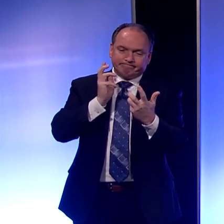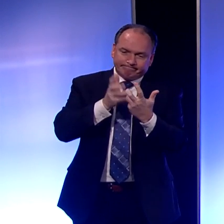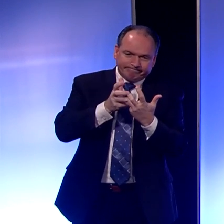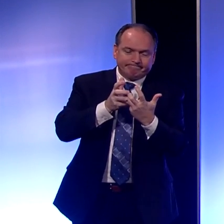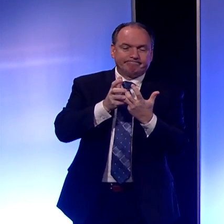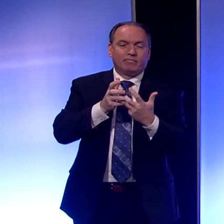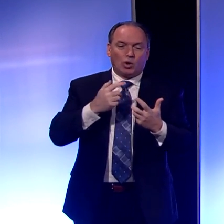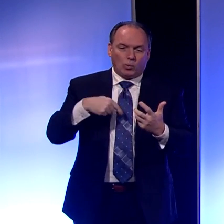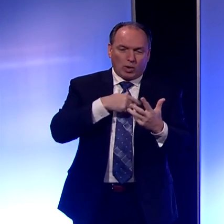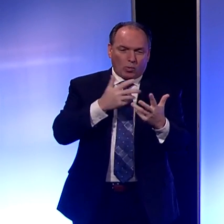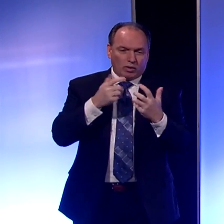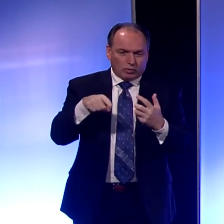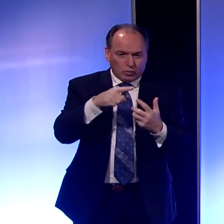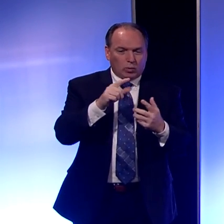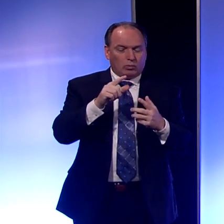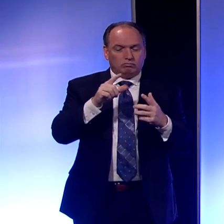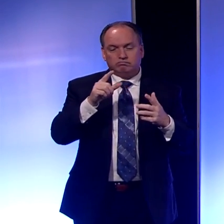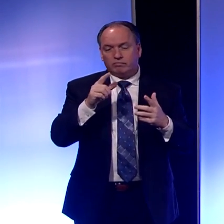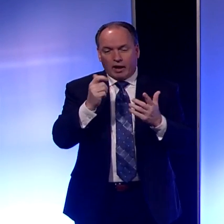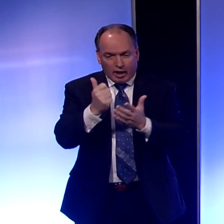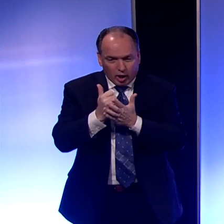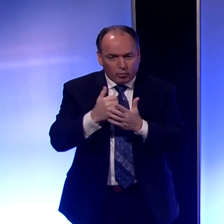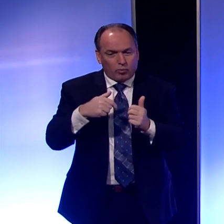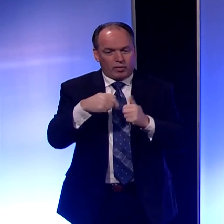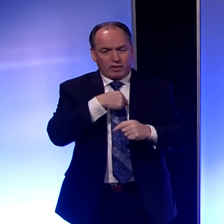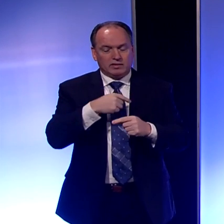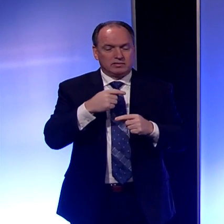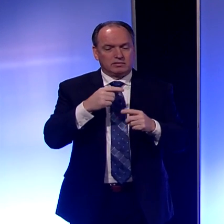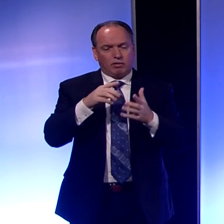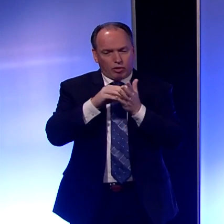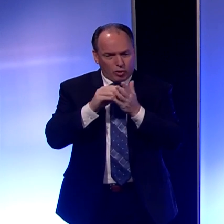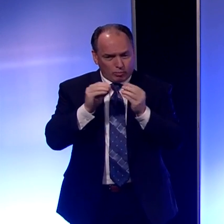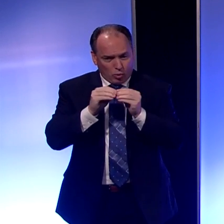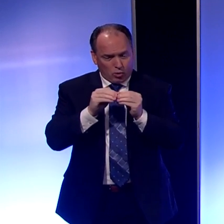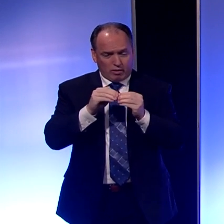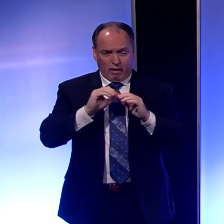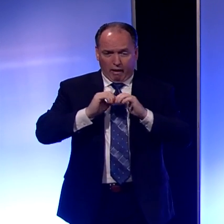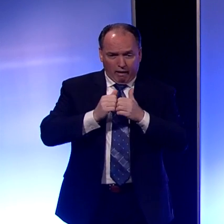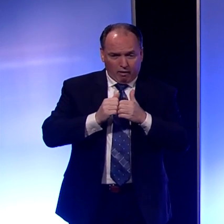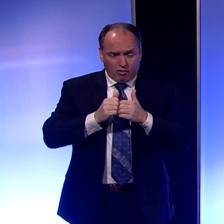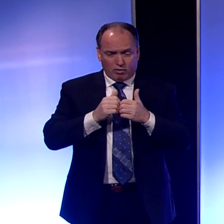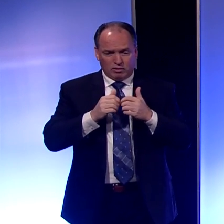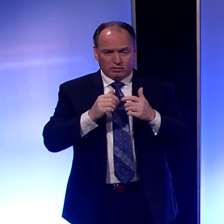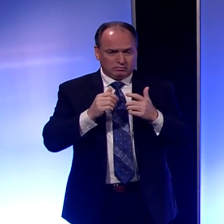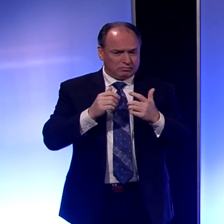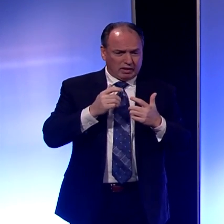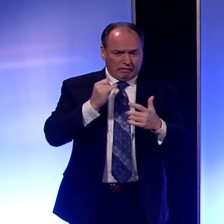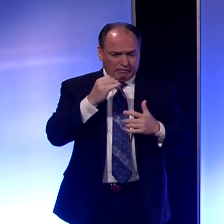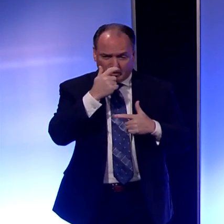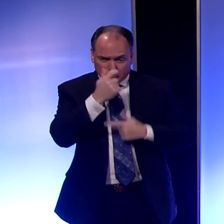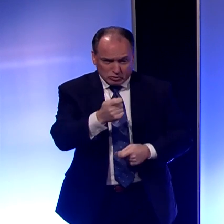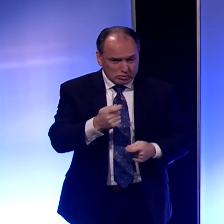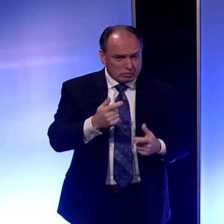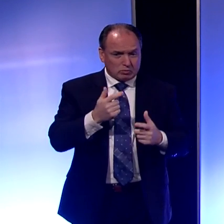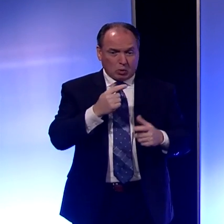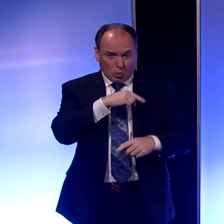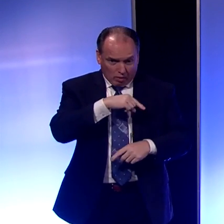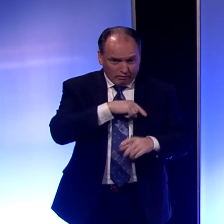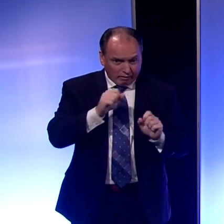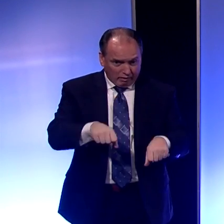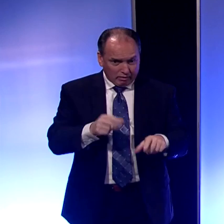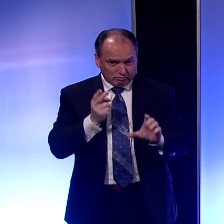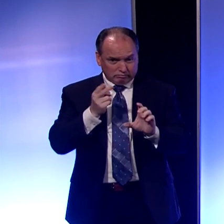are looking for. Those interested in learning more about this and finding out if you're qualified to volunteer